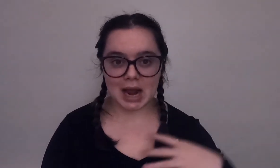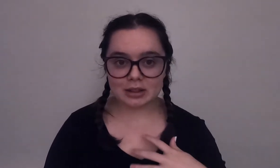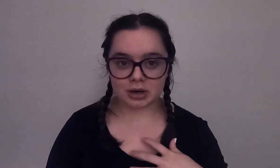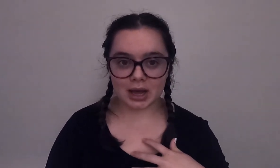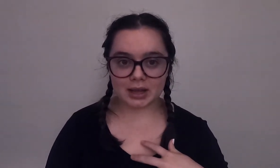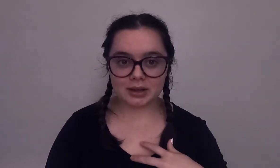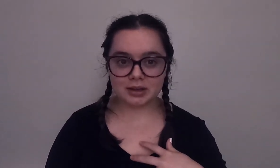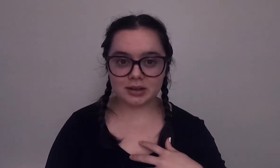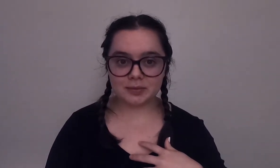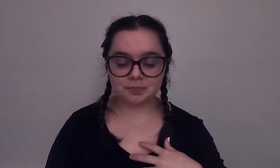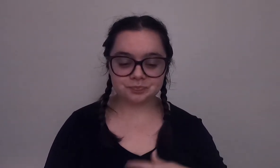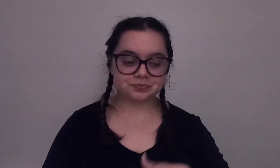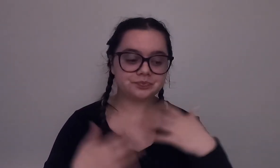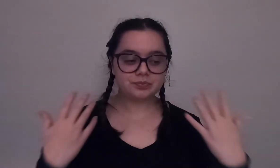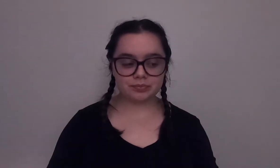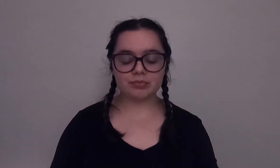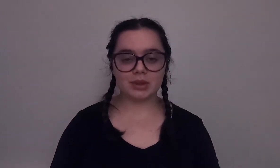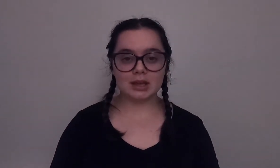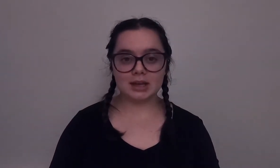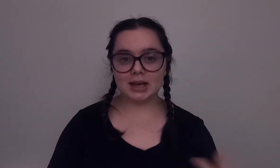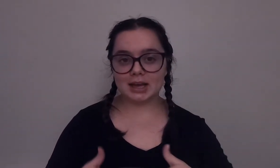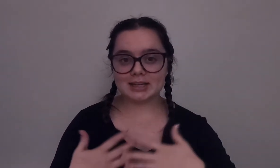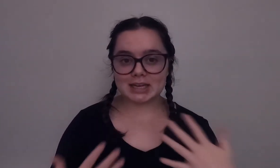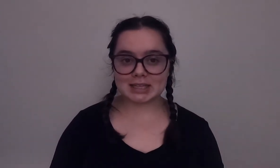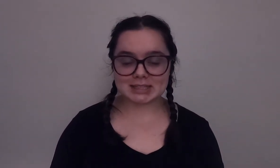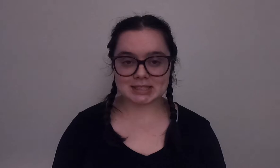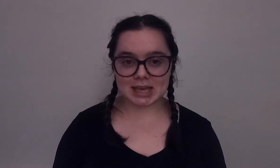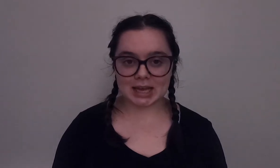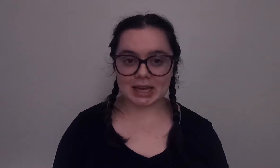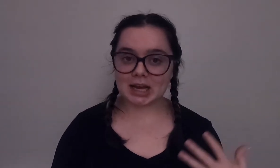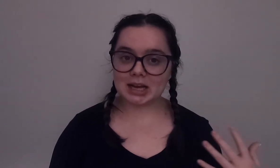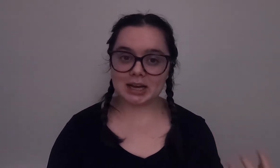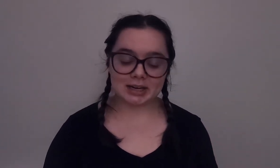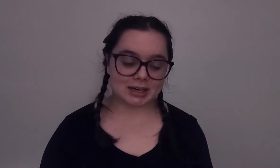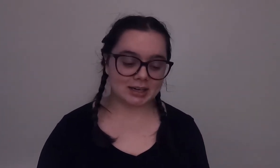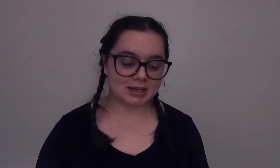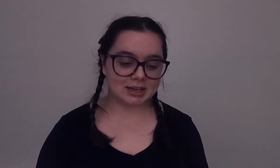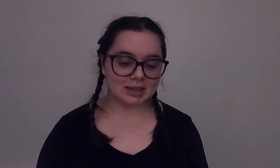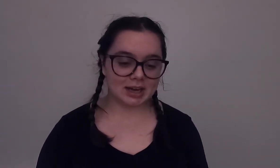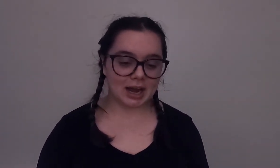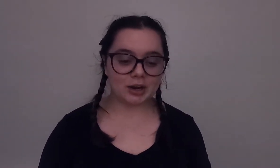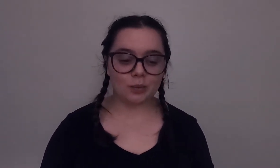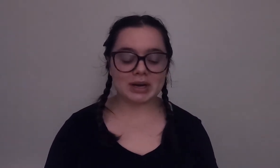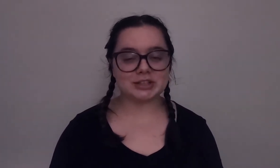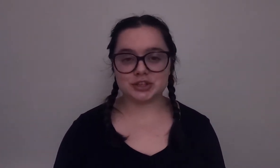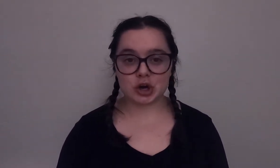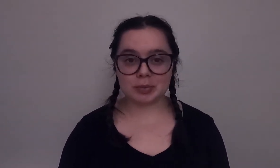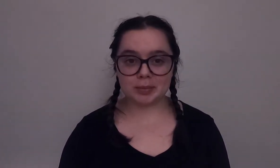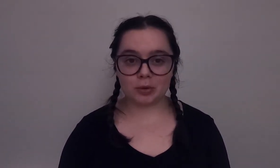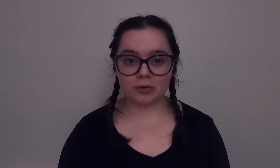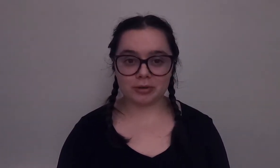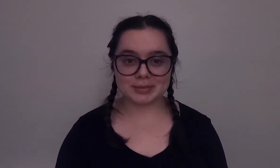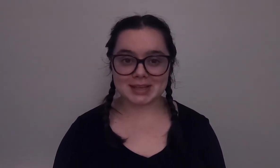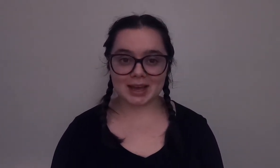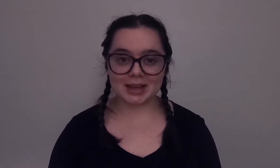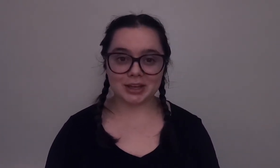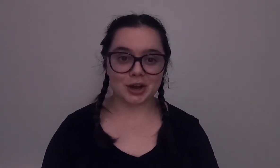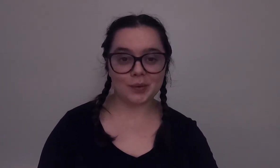Kyler and I needless to say I don't want to deter people from saying you know